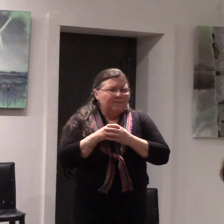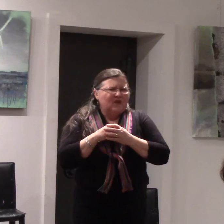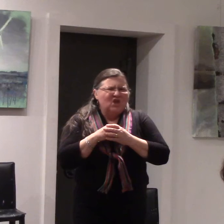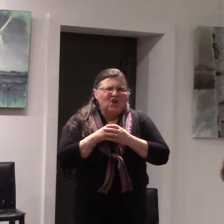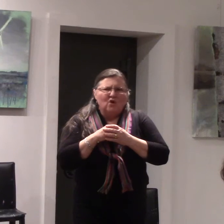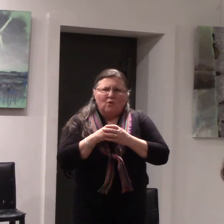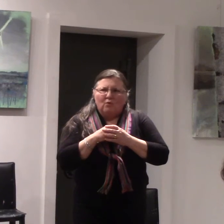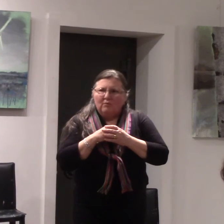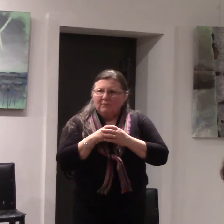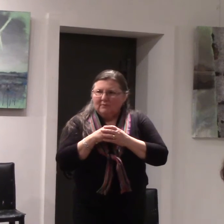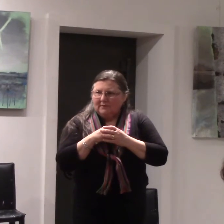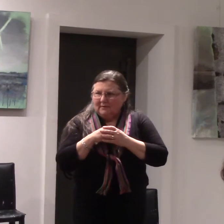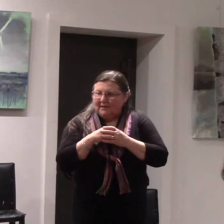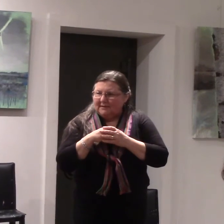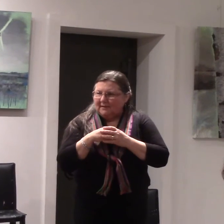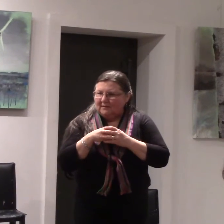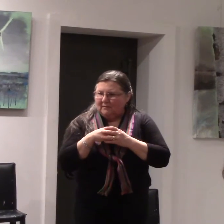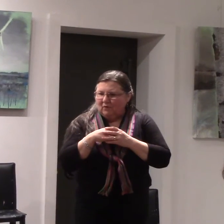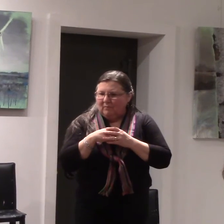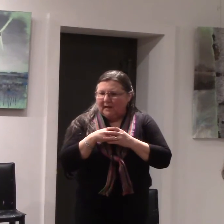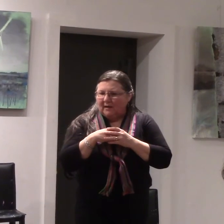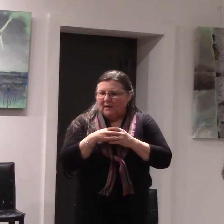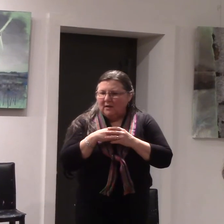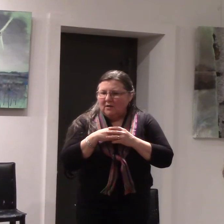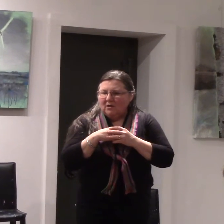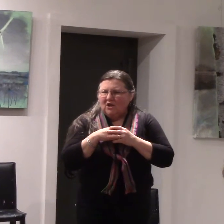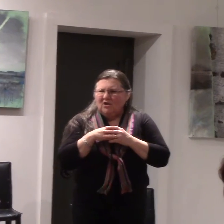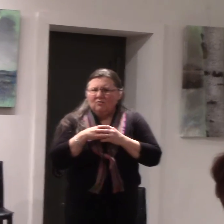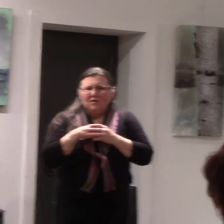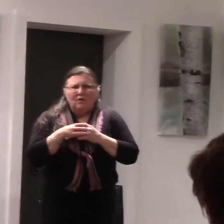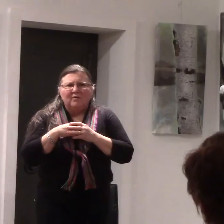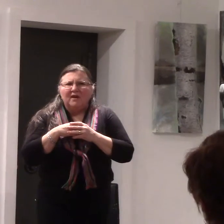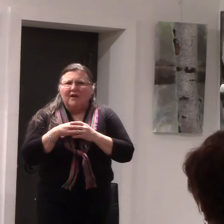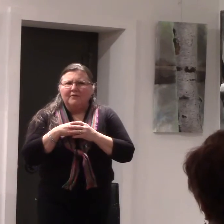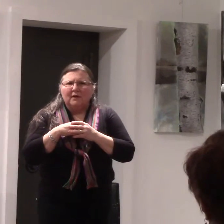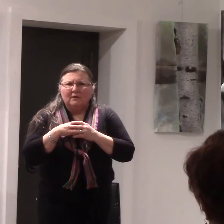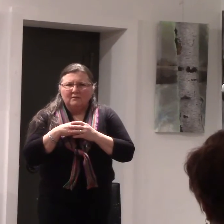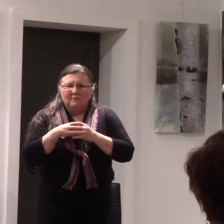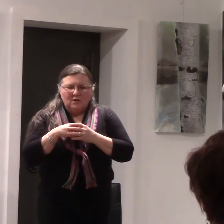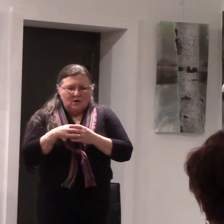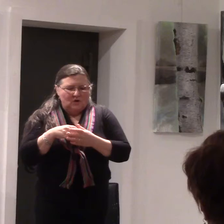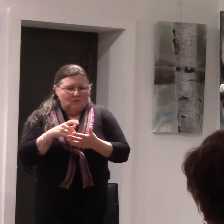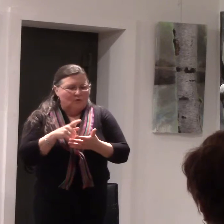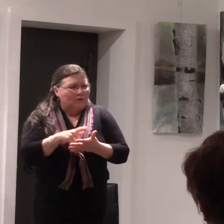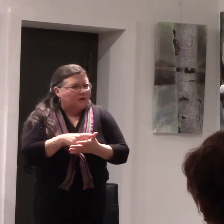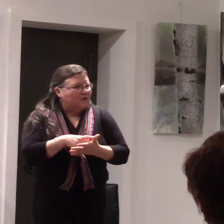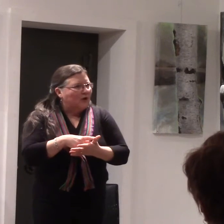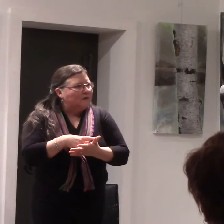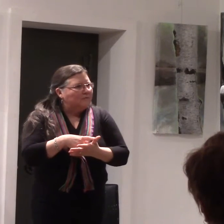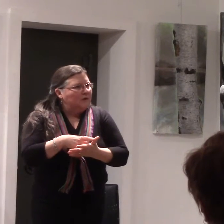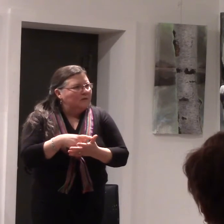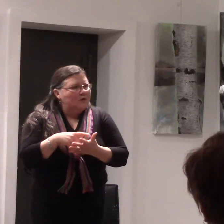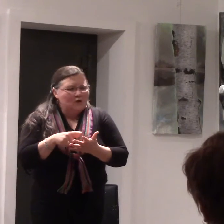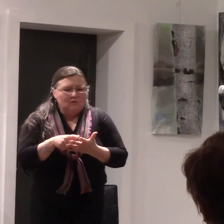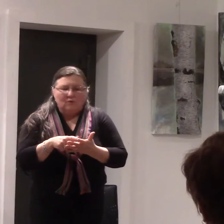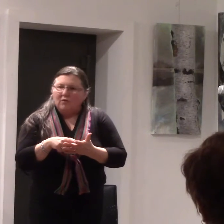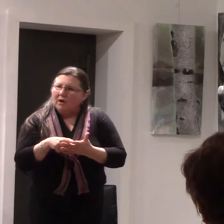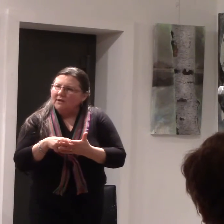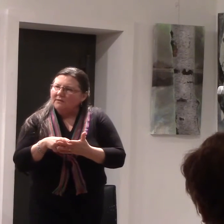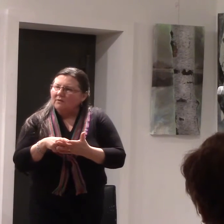You, he says to the boatman, you know nothing. You know not geography. You know not history.